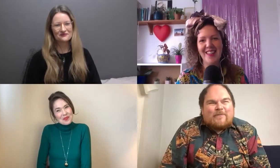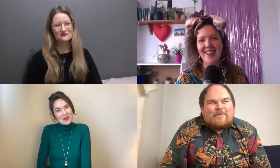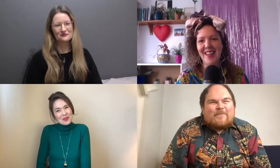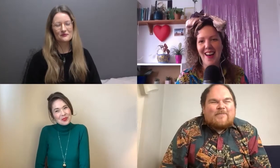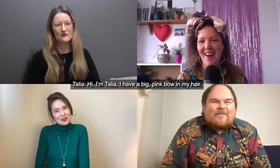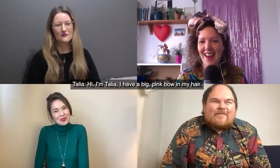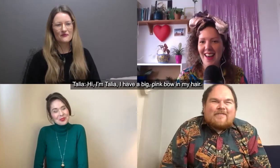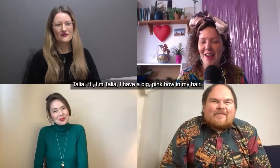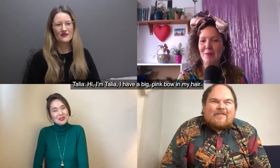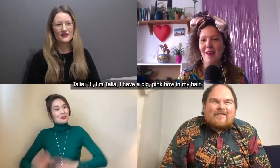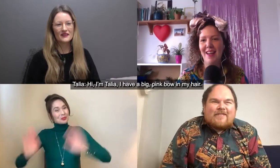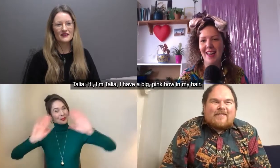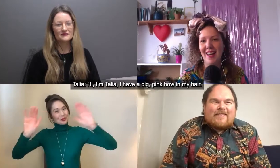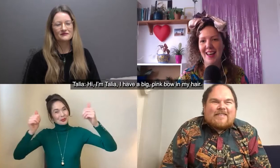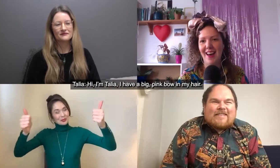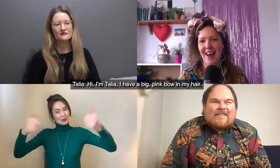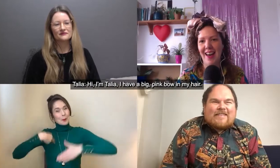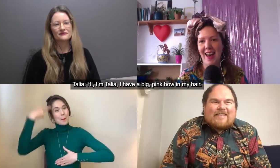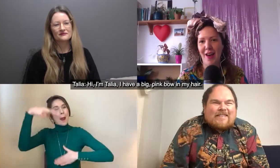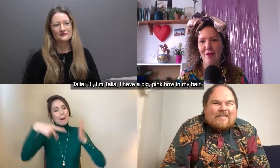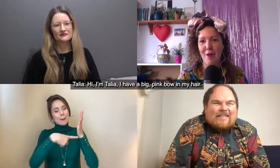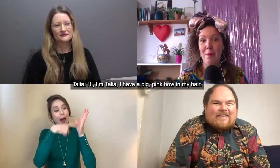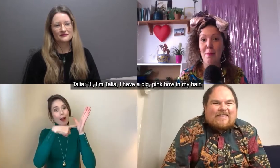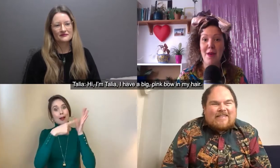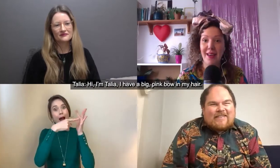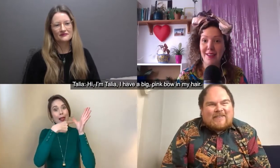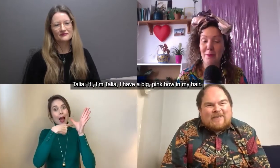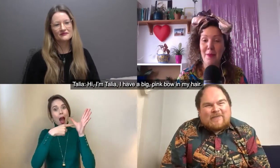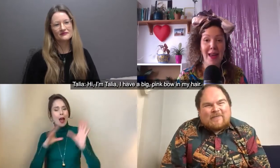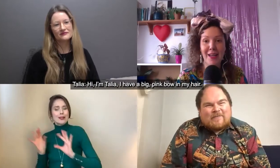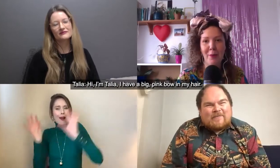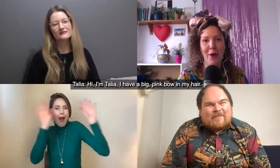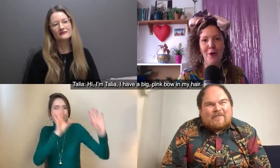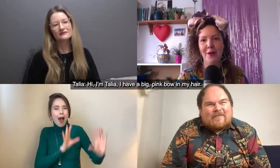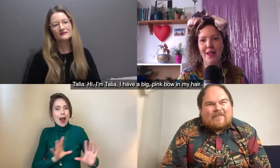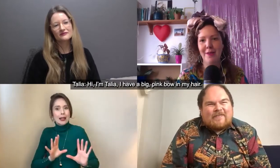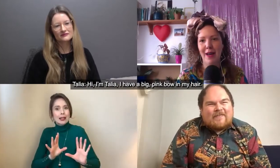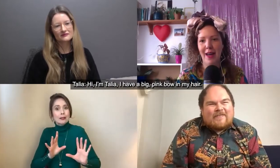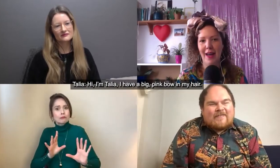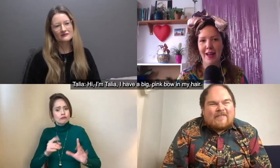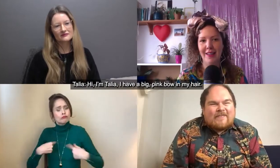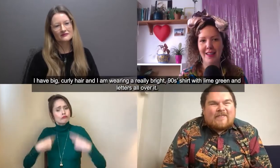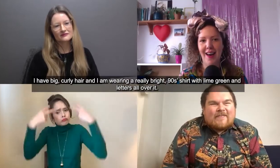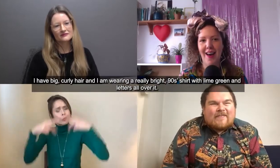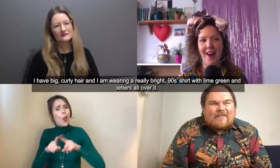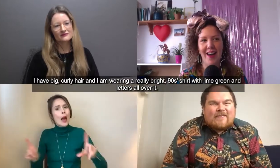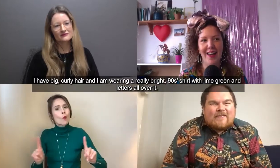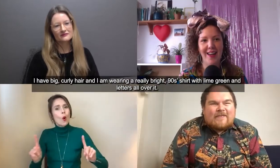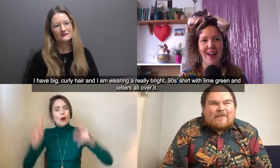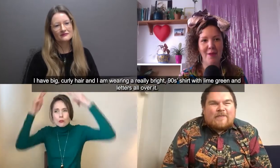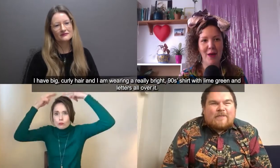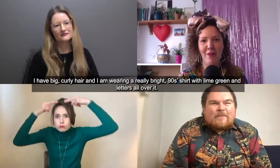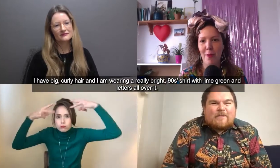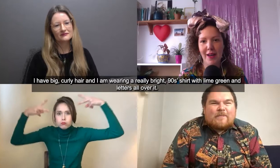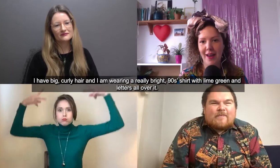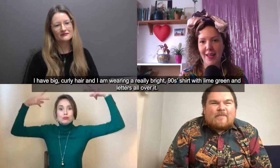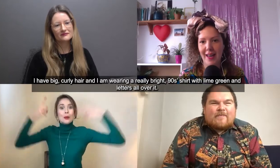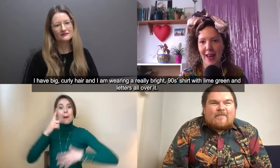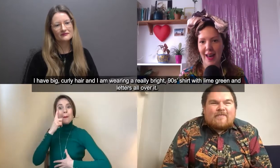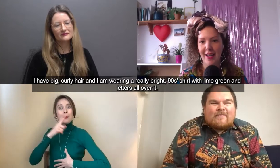Hi I'm Talia I have a big pink bow in my hair I have big curly hair and